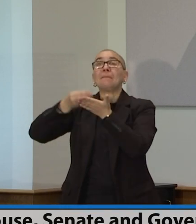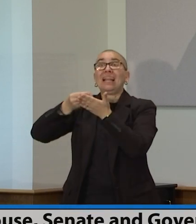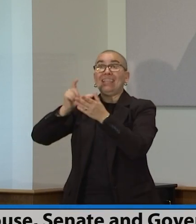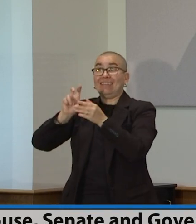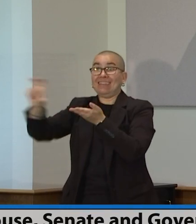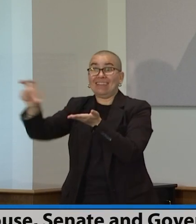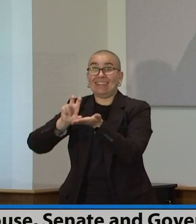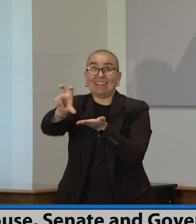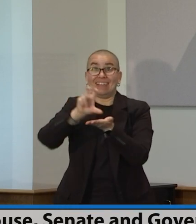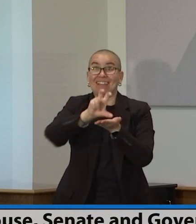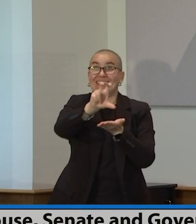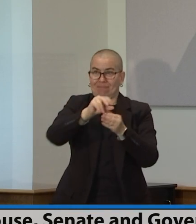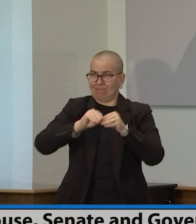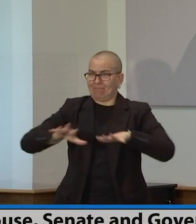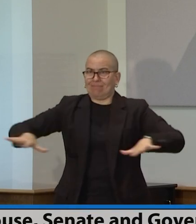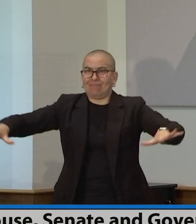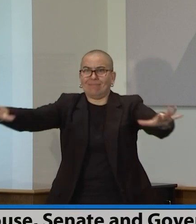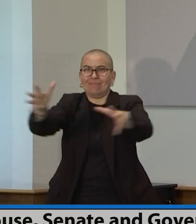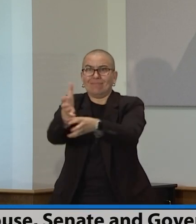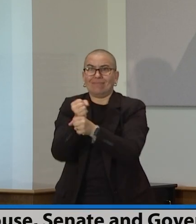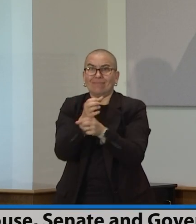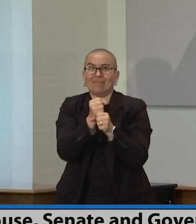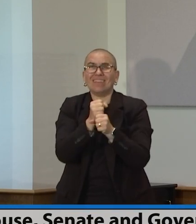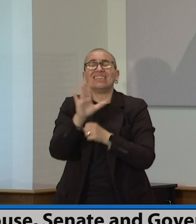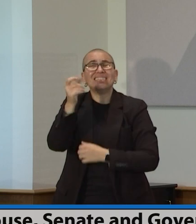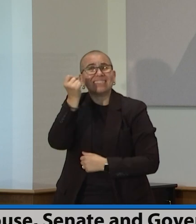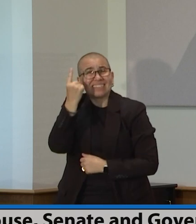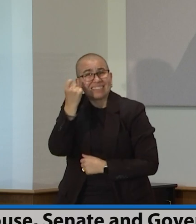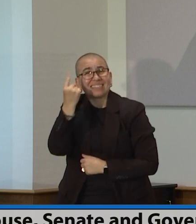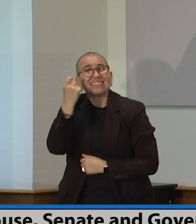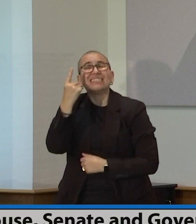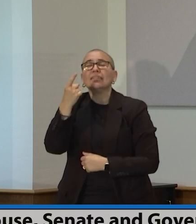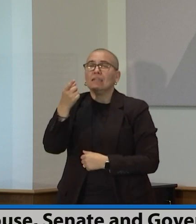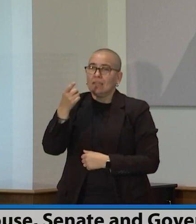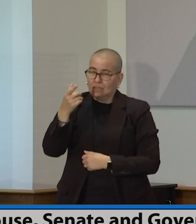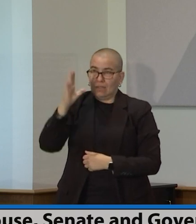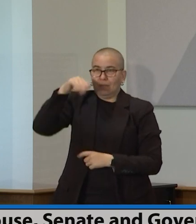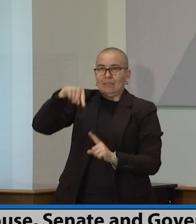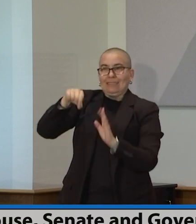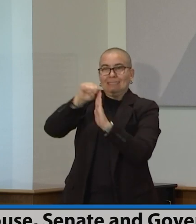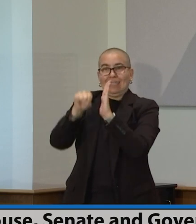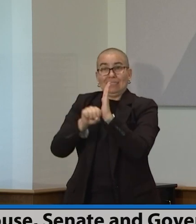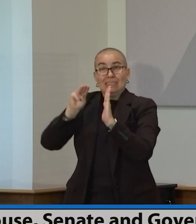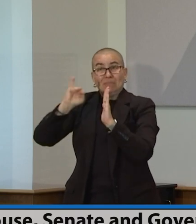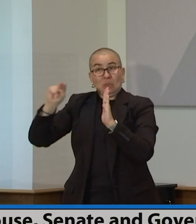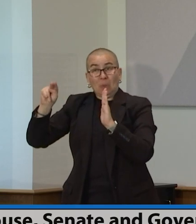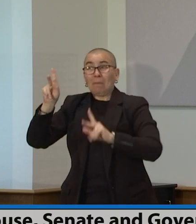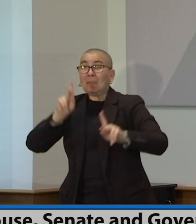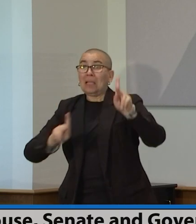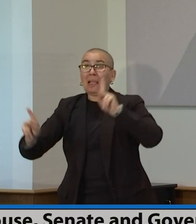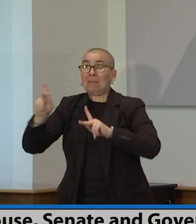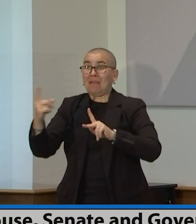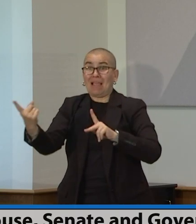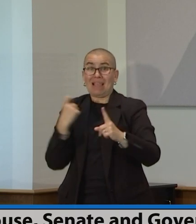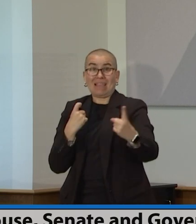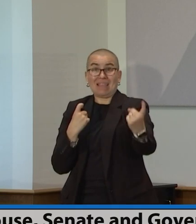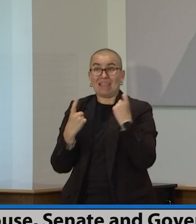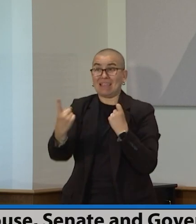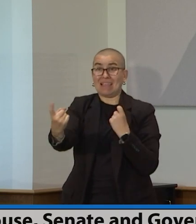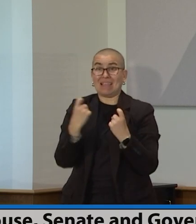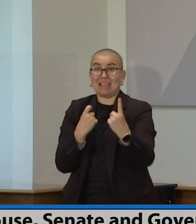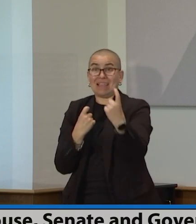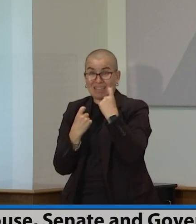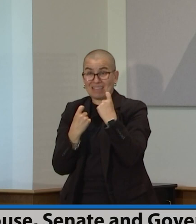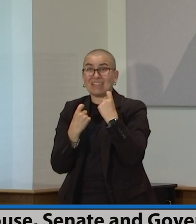did it, again, listening to what Minnesotans were asking us and listening to what the members were telling these leaders what they needed to see in a bill. So